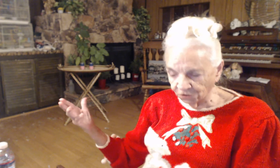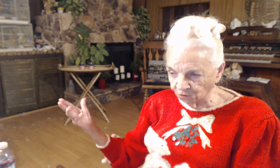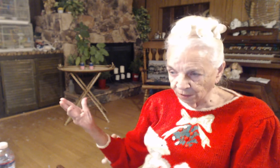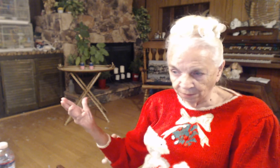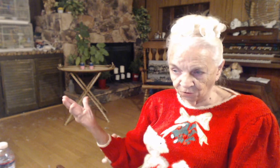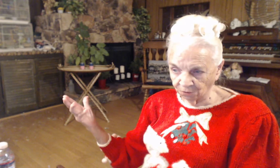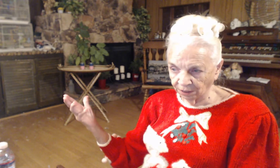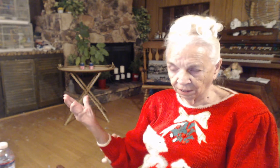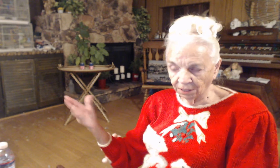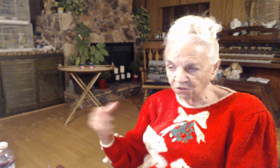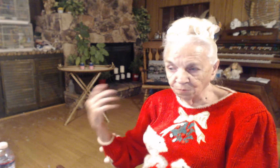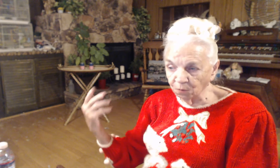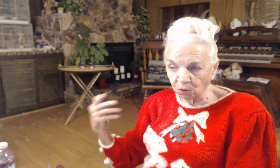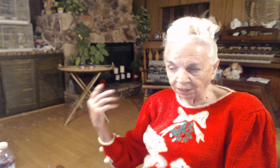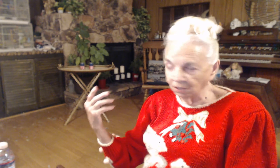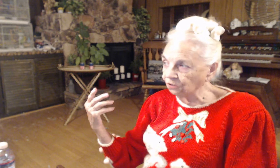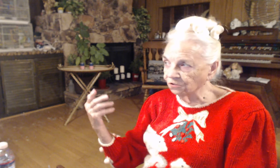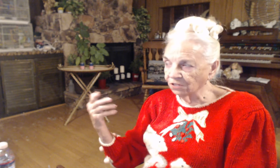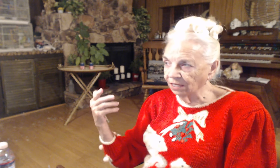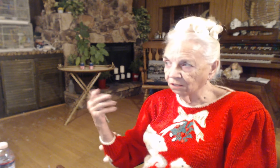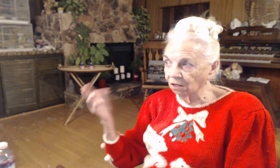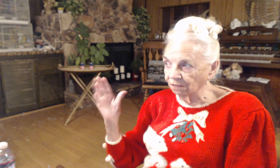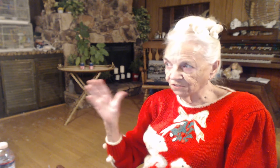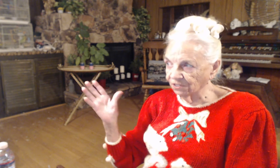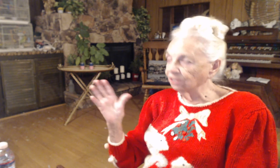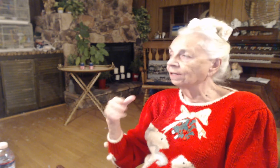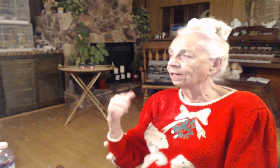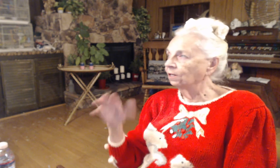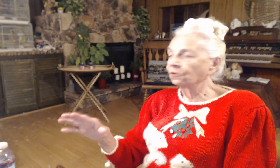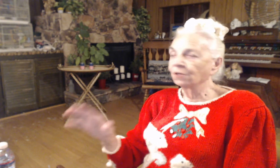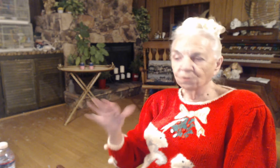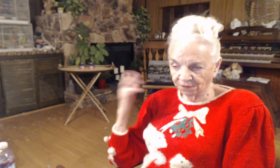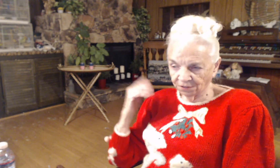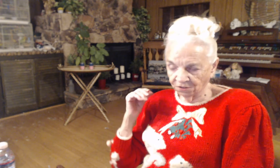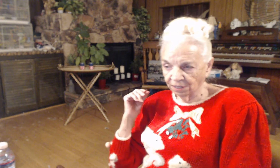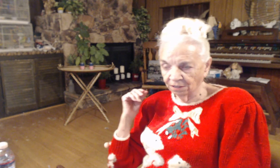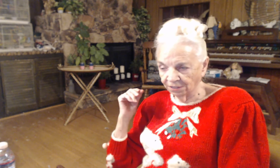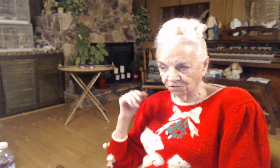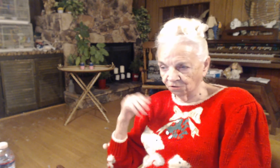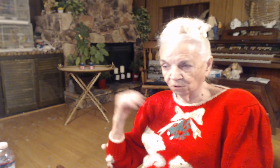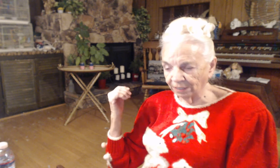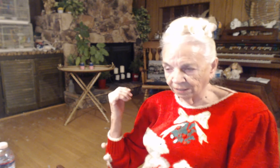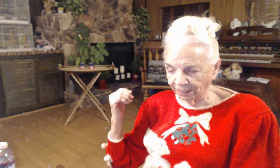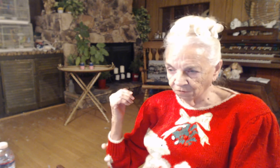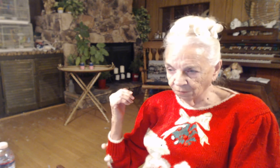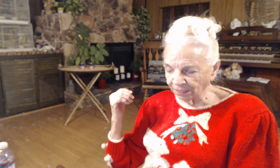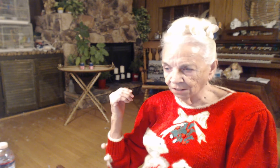you might be doing. Any sport. And you just can't... All of a sudden, you're done with it. So now let's go to bed like everybody else.